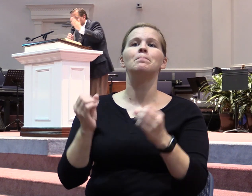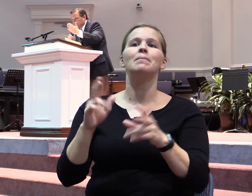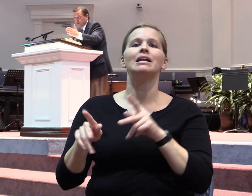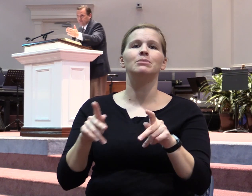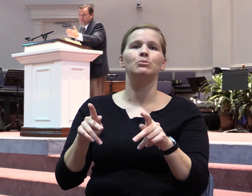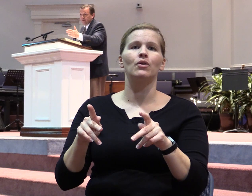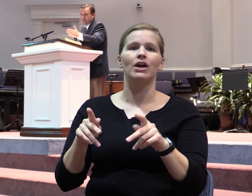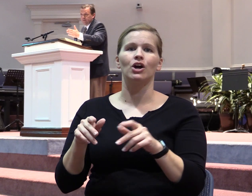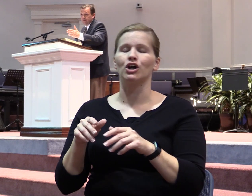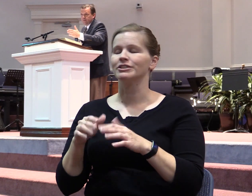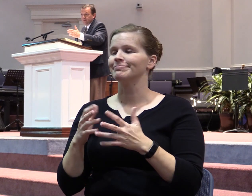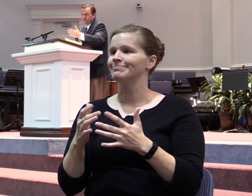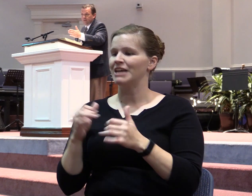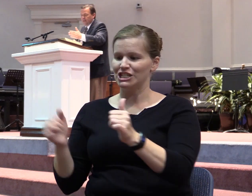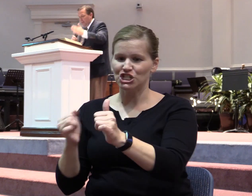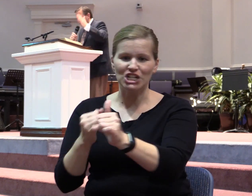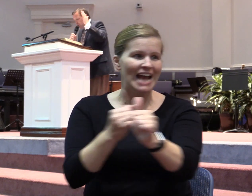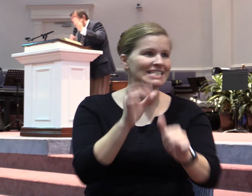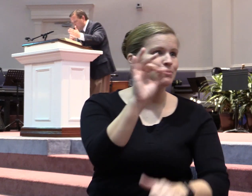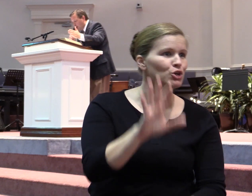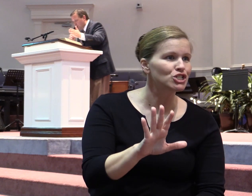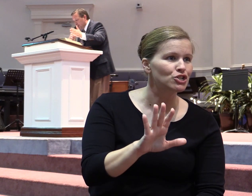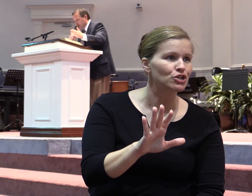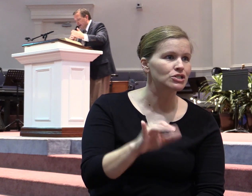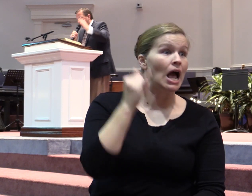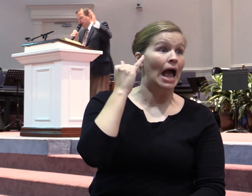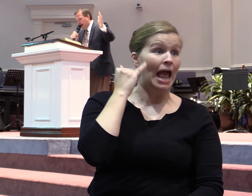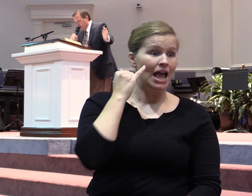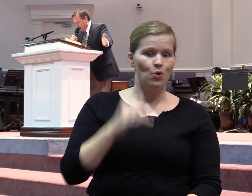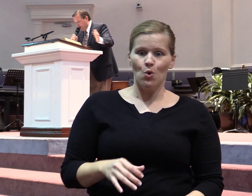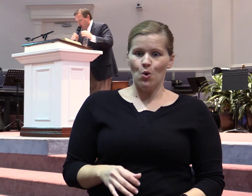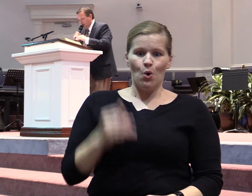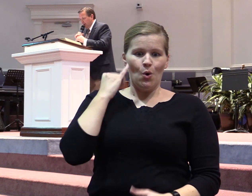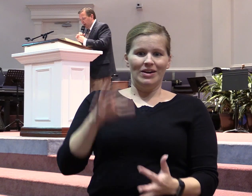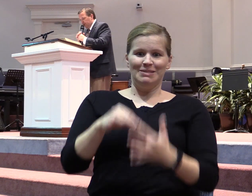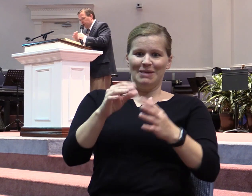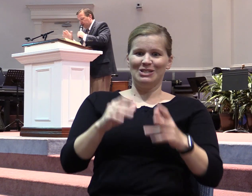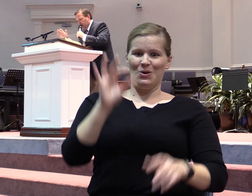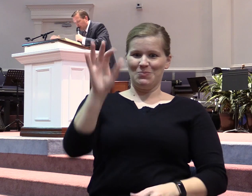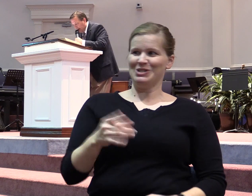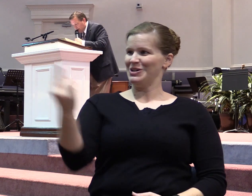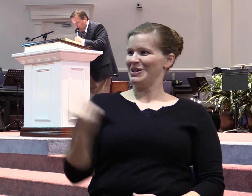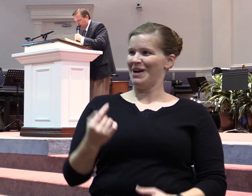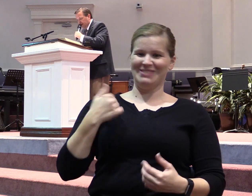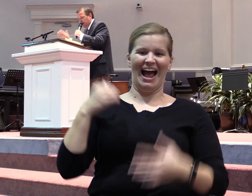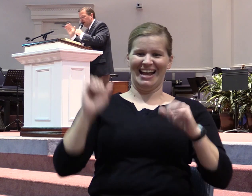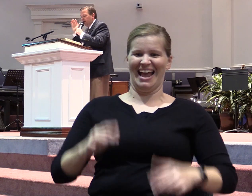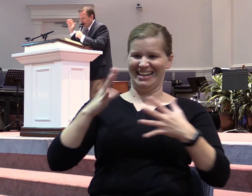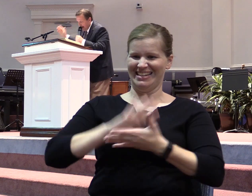preachers. Right. If so-and-so's in town, then I can be healed. If Brother Apostle is here, then I